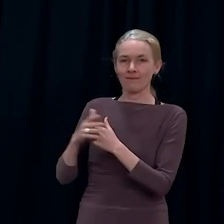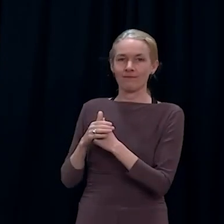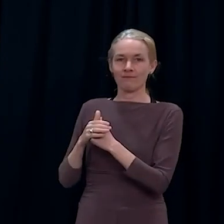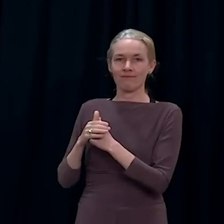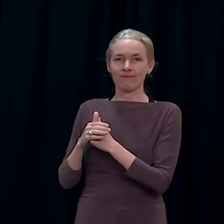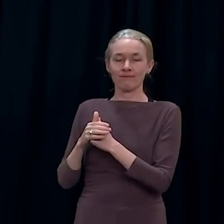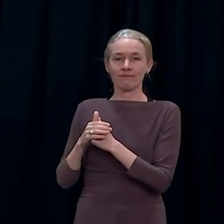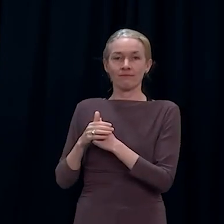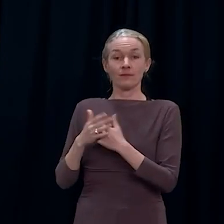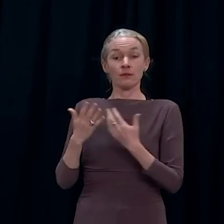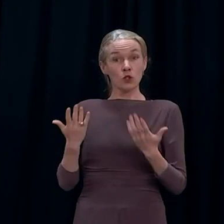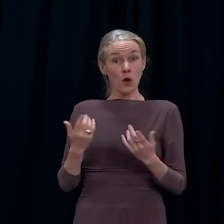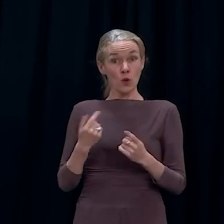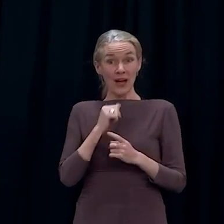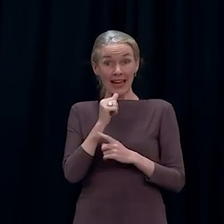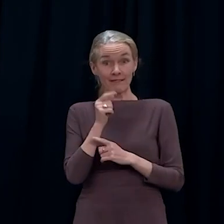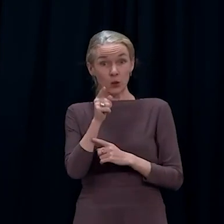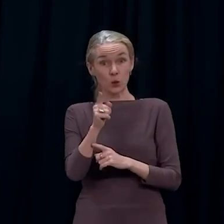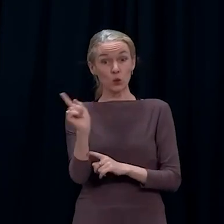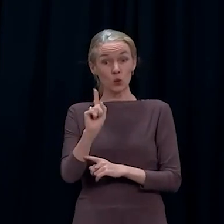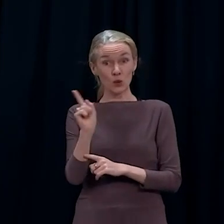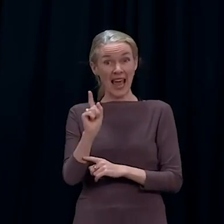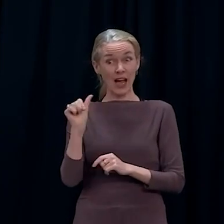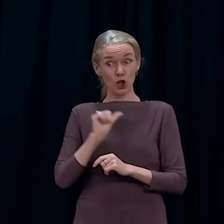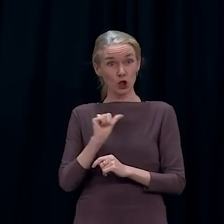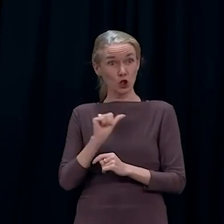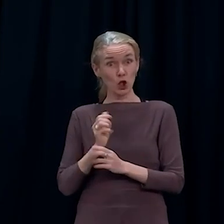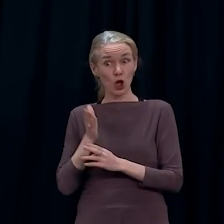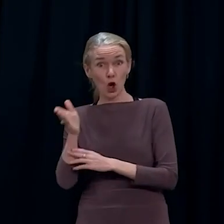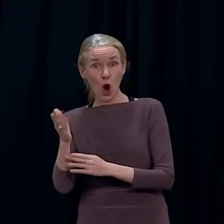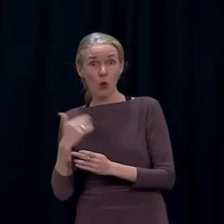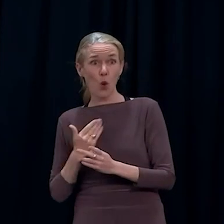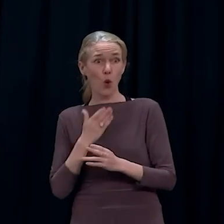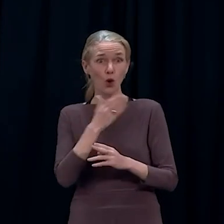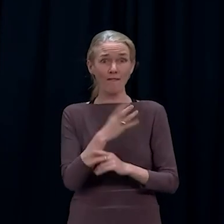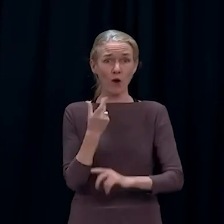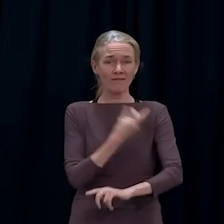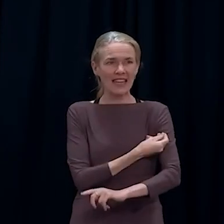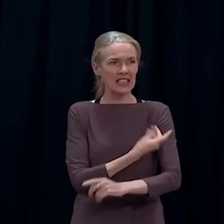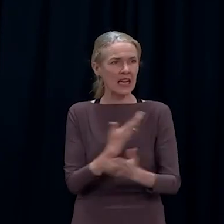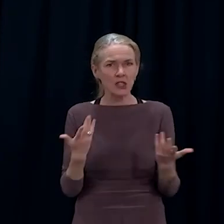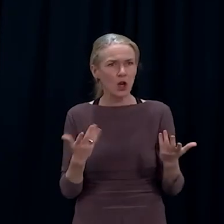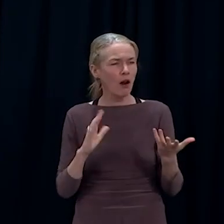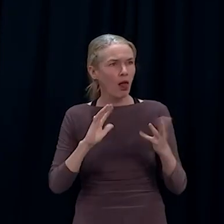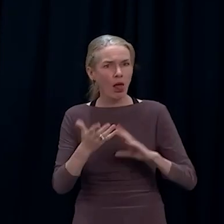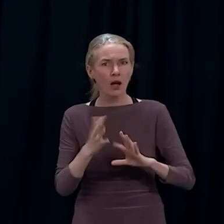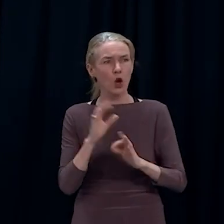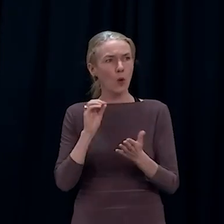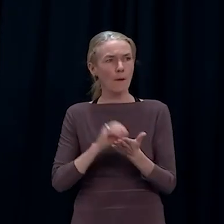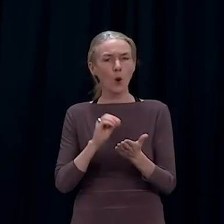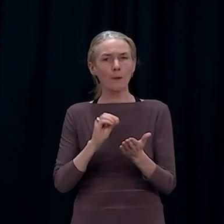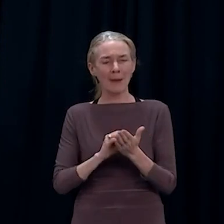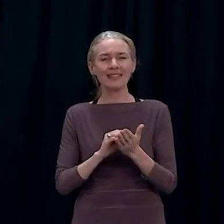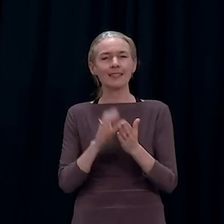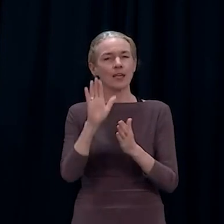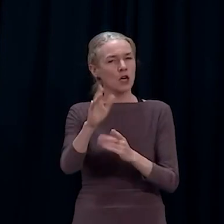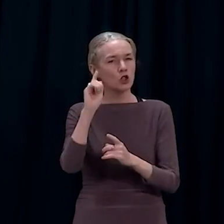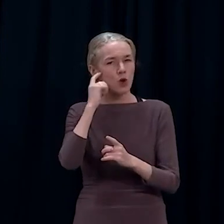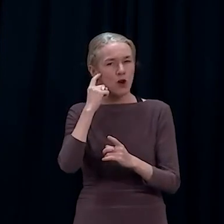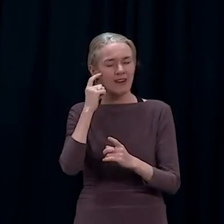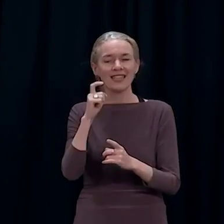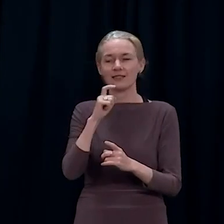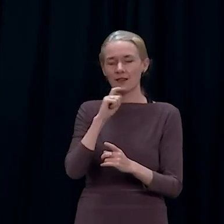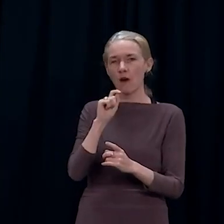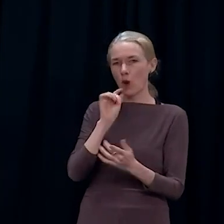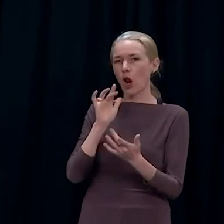this morning will be contacted to reschedule their bookings for later in the week. Finally, I know for Aucklanders this weather event must feel like